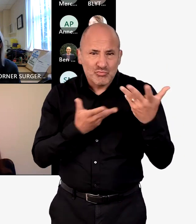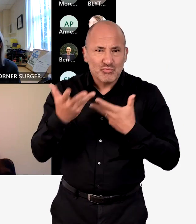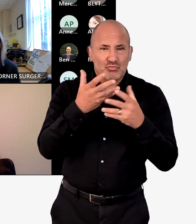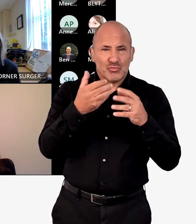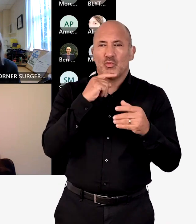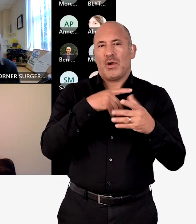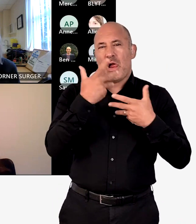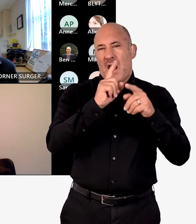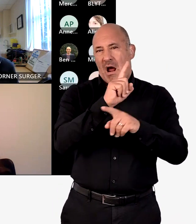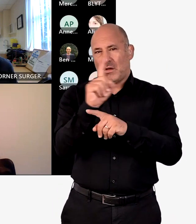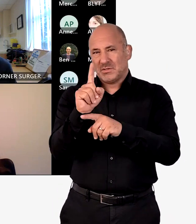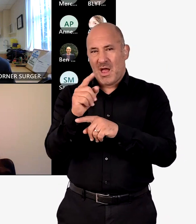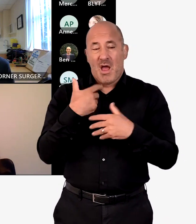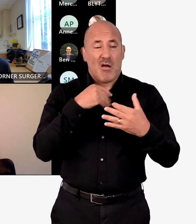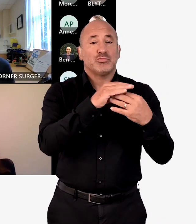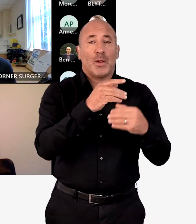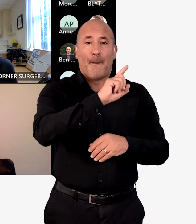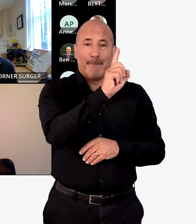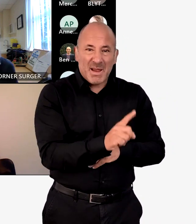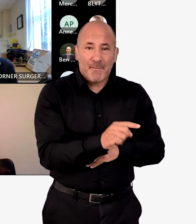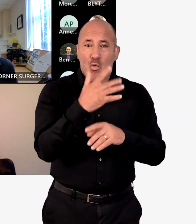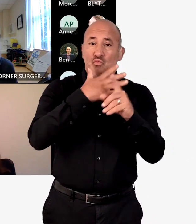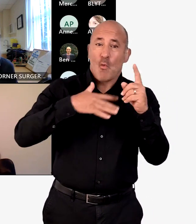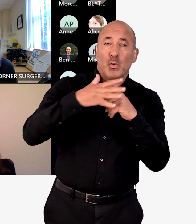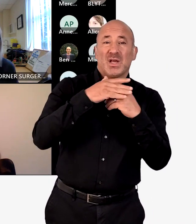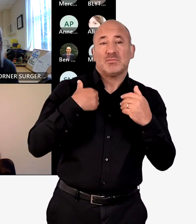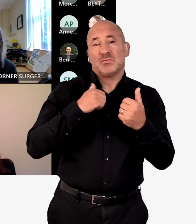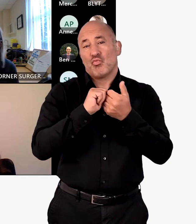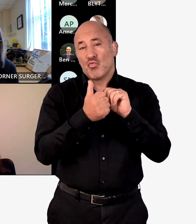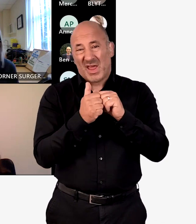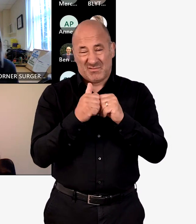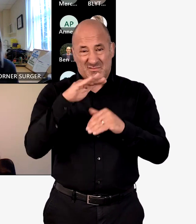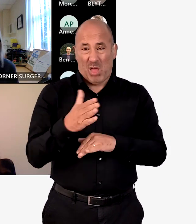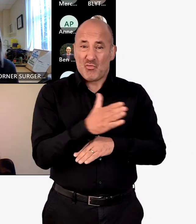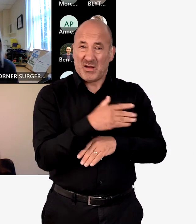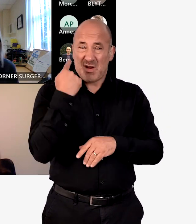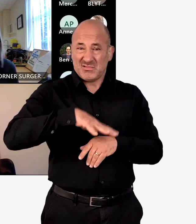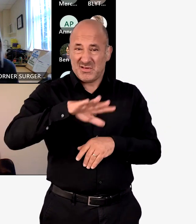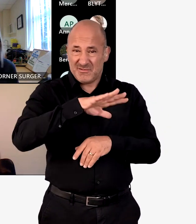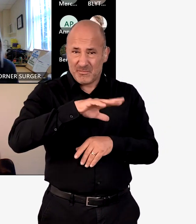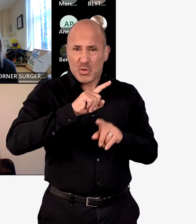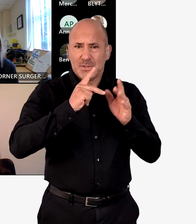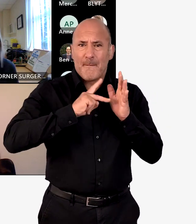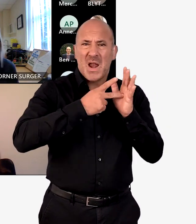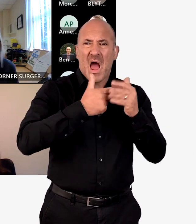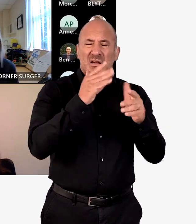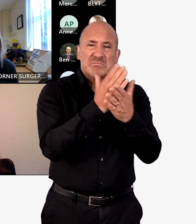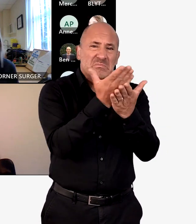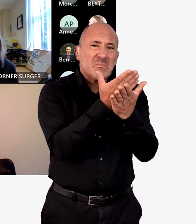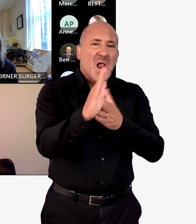I'll come back to that in just a second with both people and communities and our colleagues from across South West London. And what the plan makes